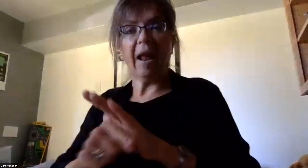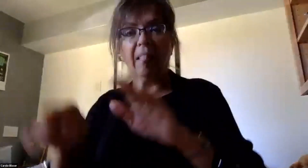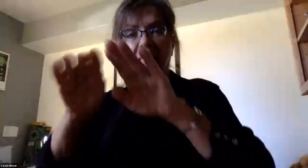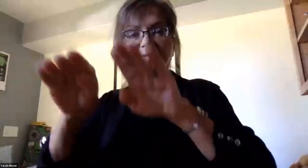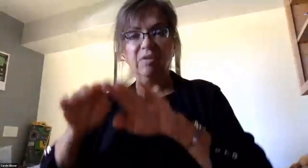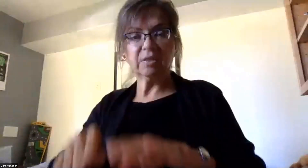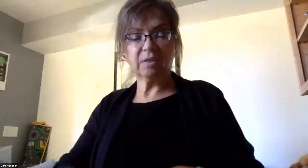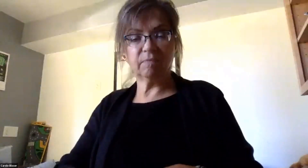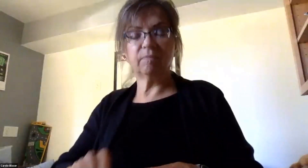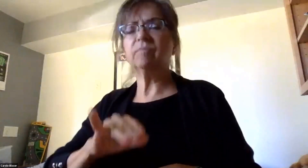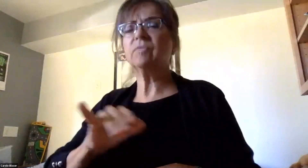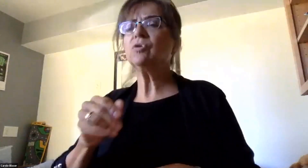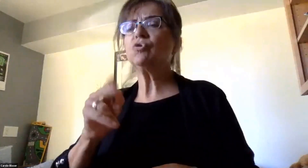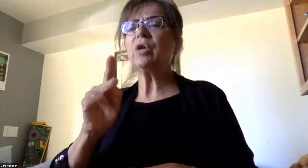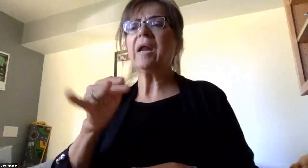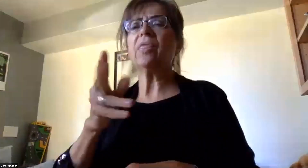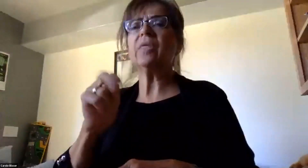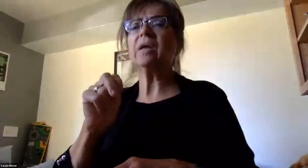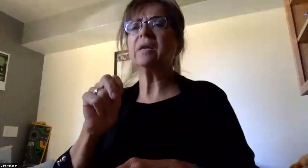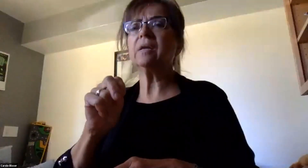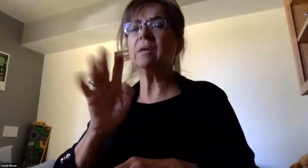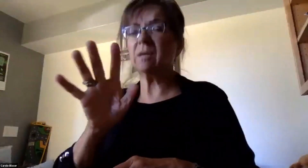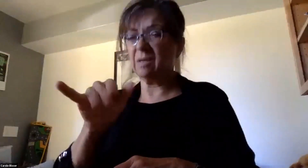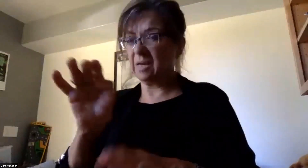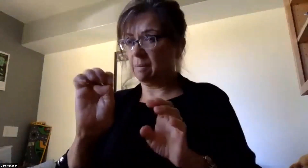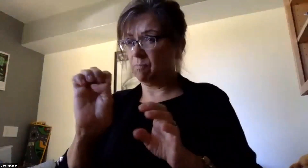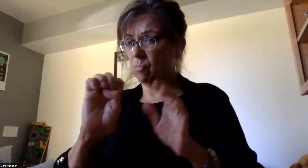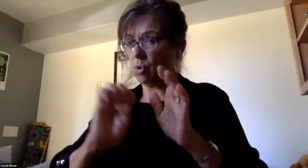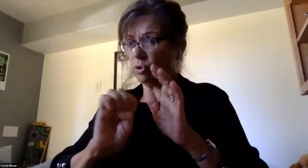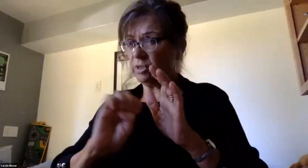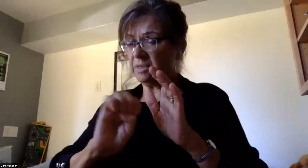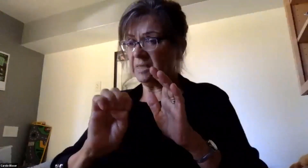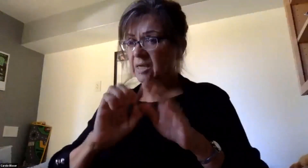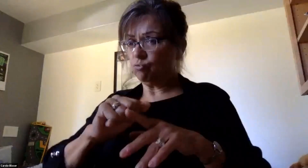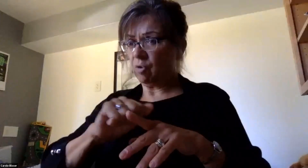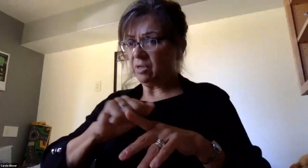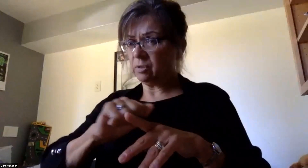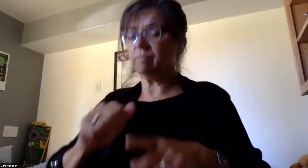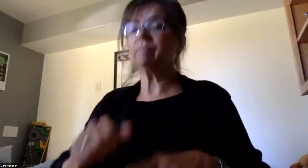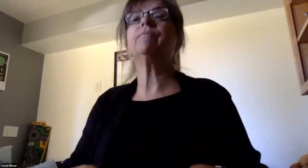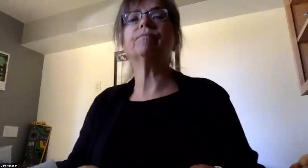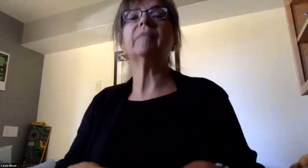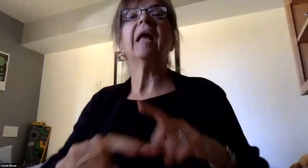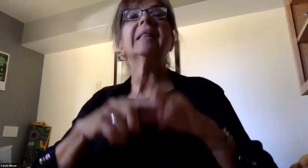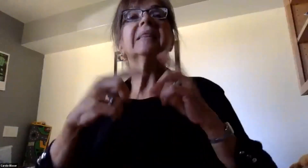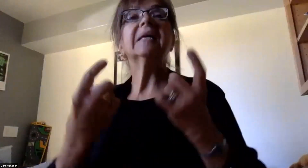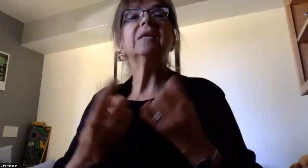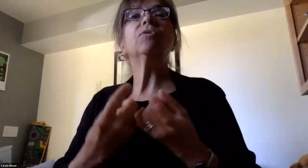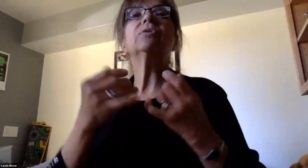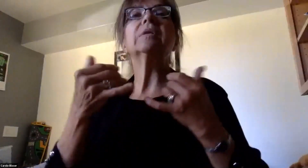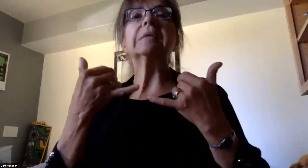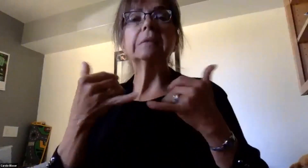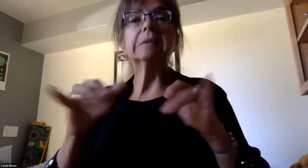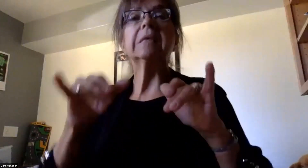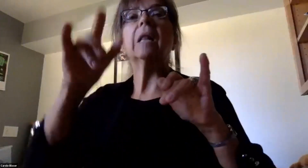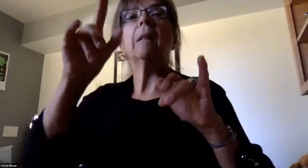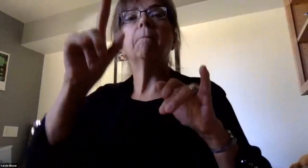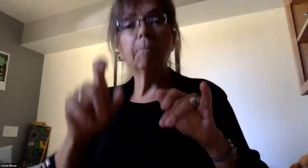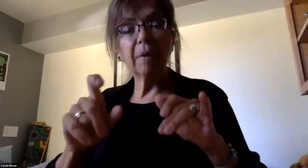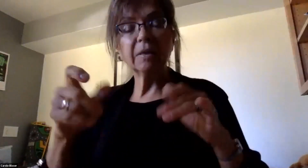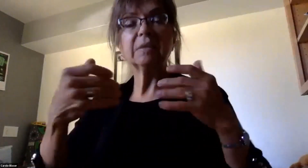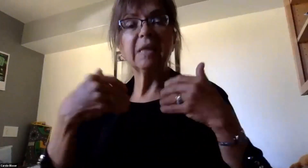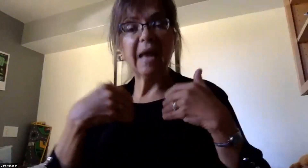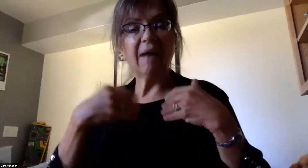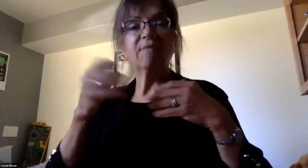Jonathan, you want to answer the question about emergency drills? Yes. The district is still required to conduct emergency